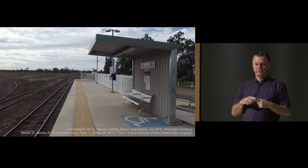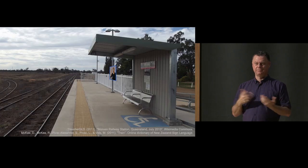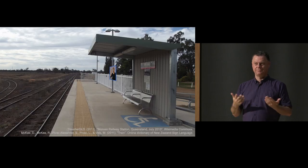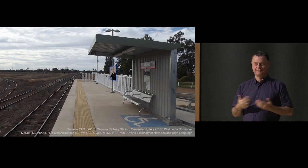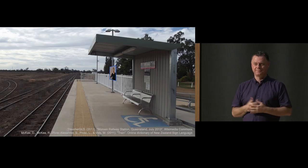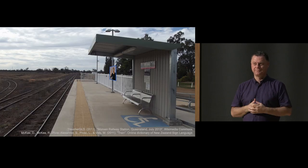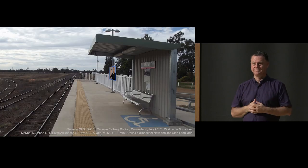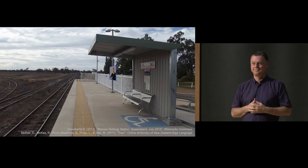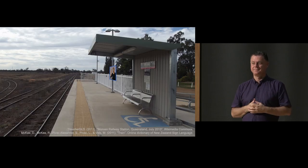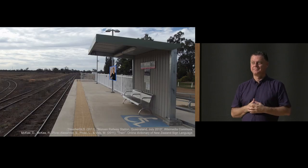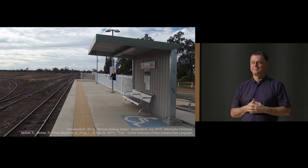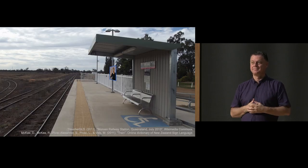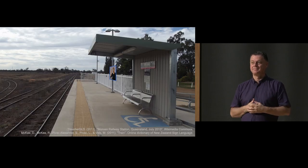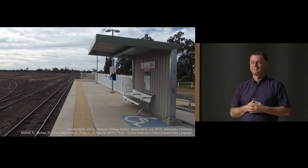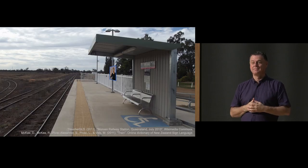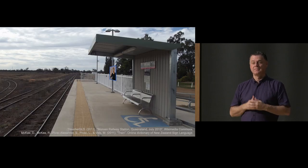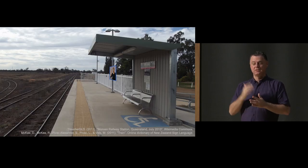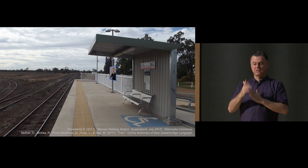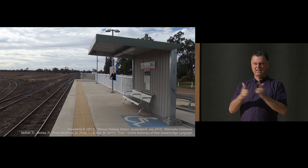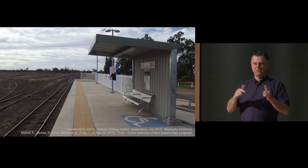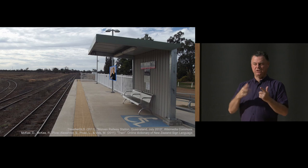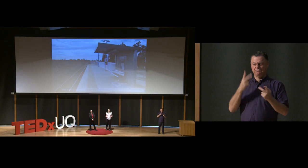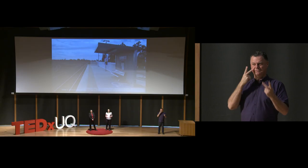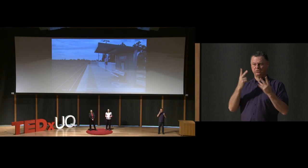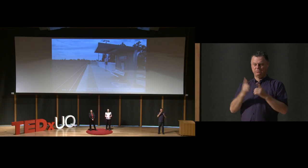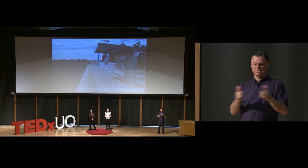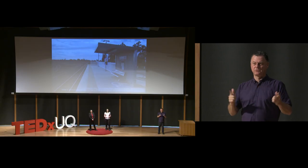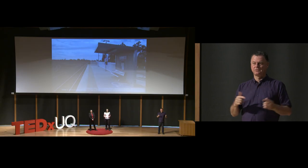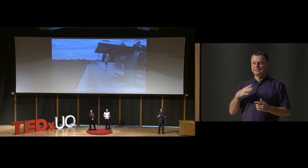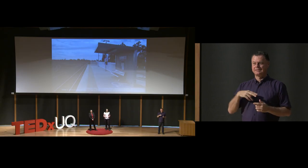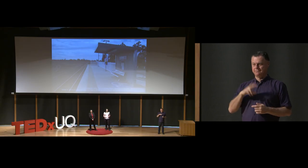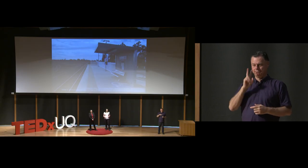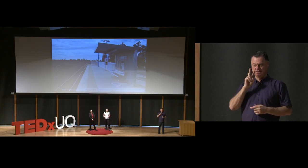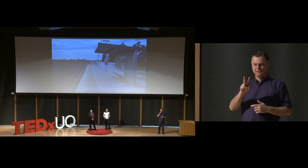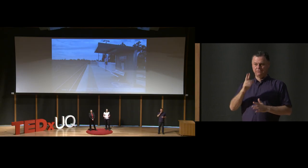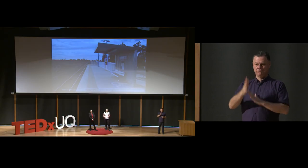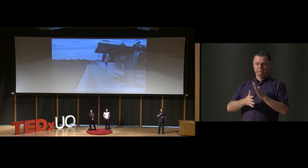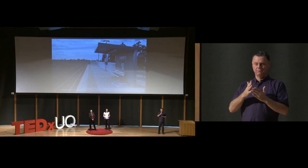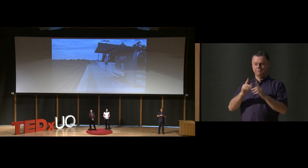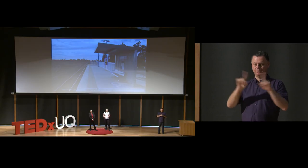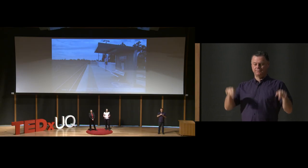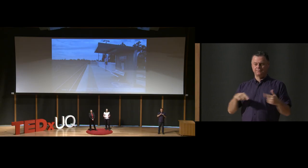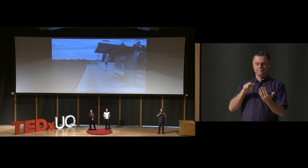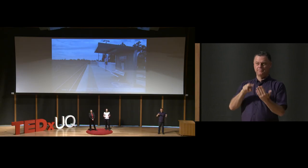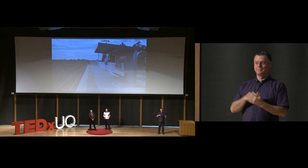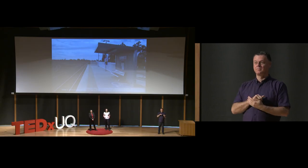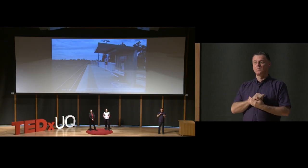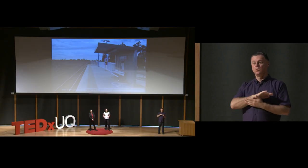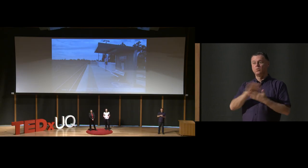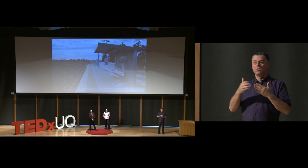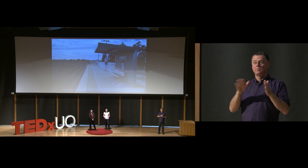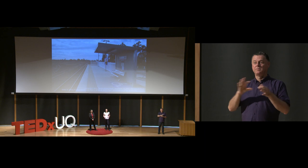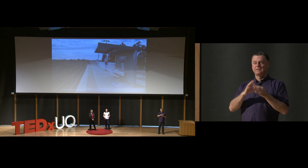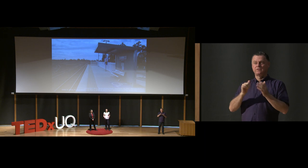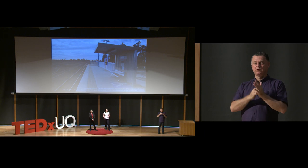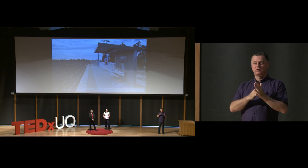Being a very visible language, you need to be able to see Auslan content. And not every public